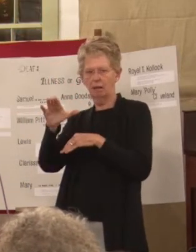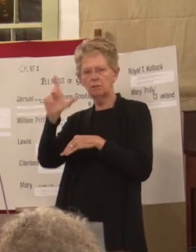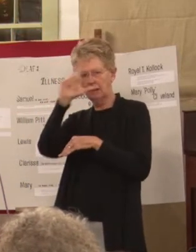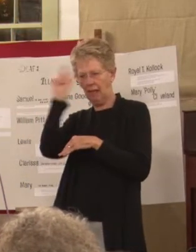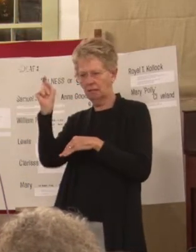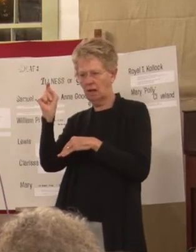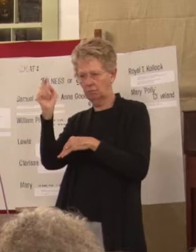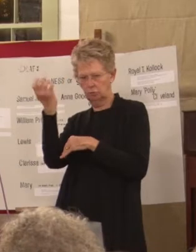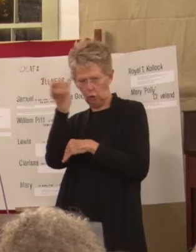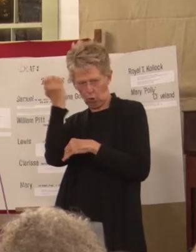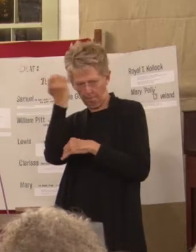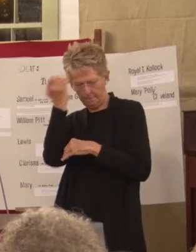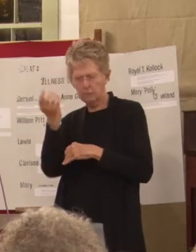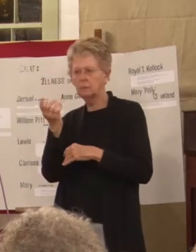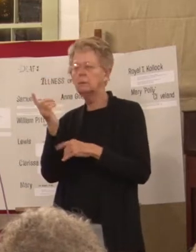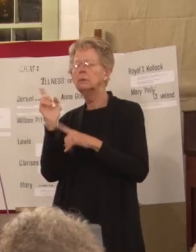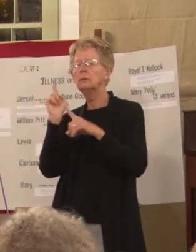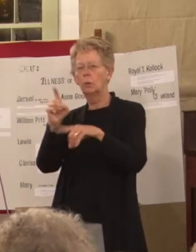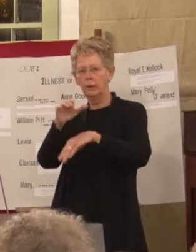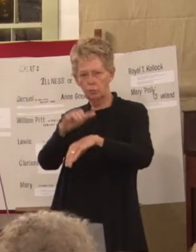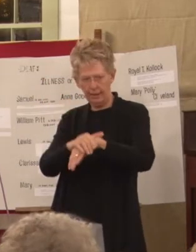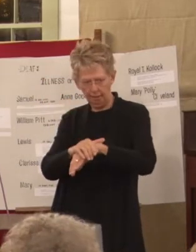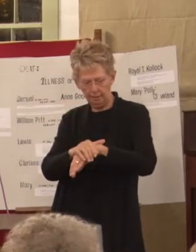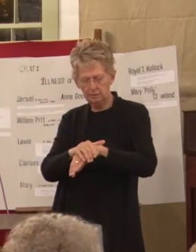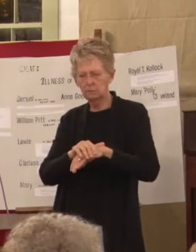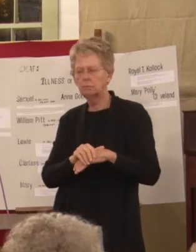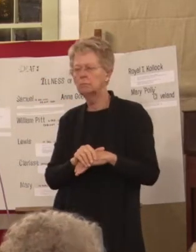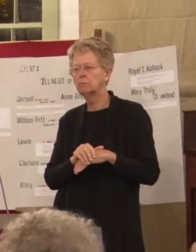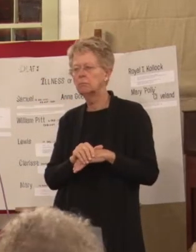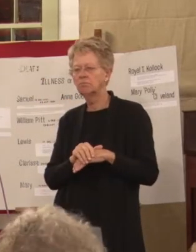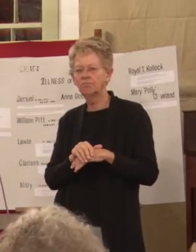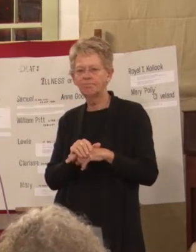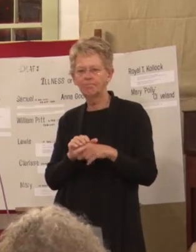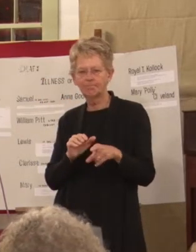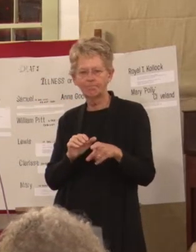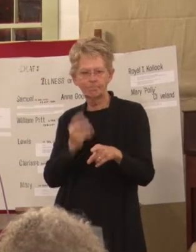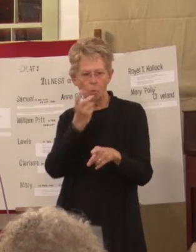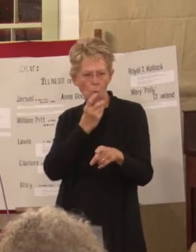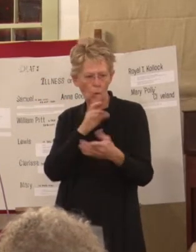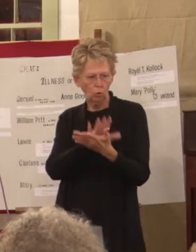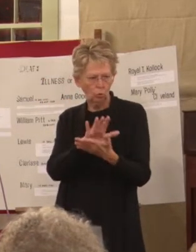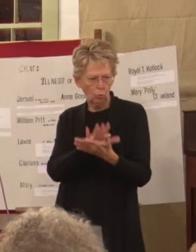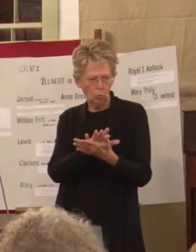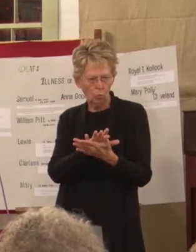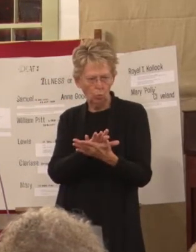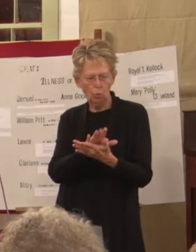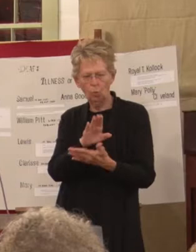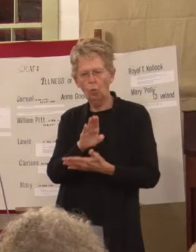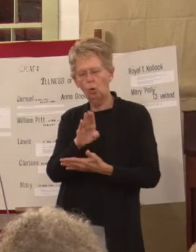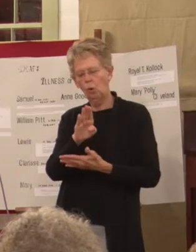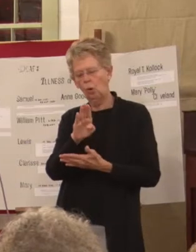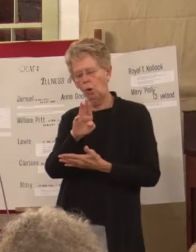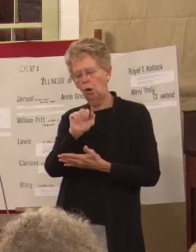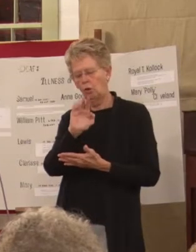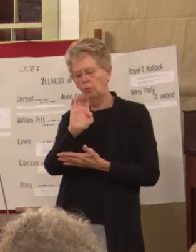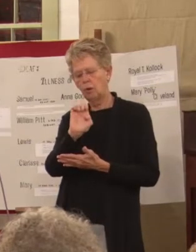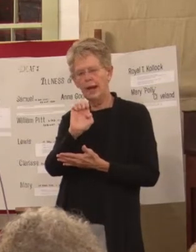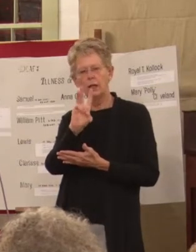first of all, he went to England, and it was a moral school, and the Bravewoods family had a